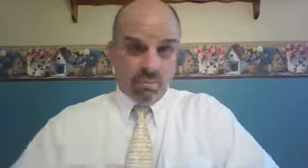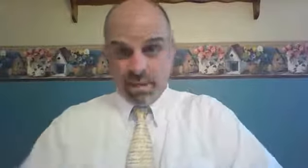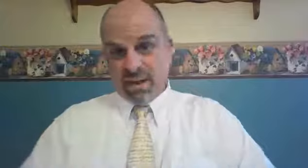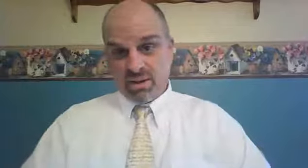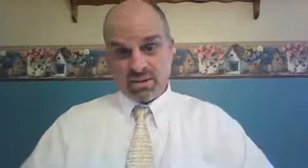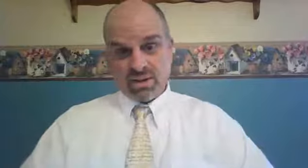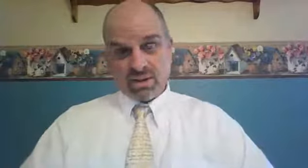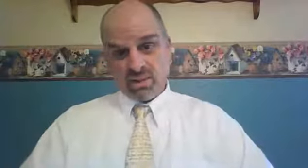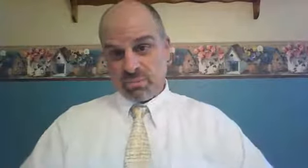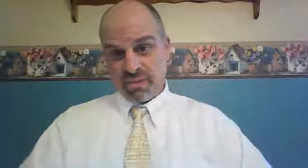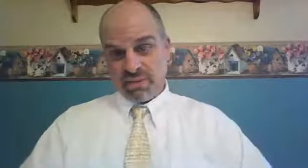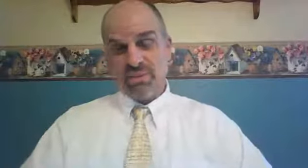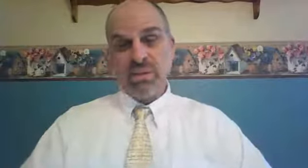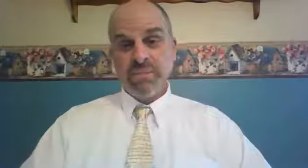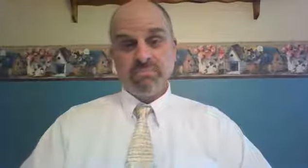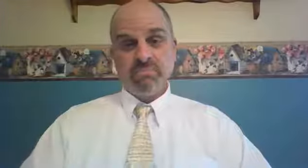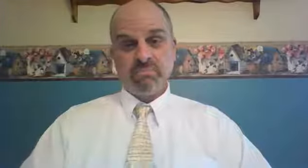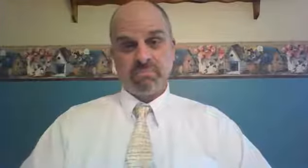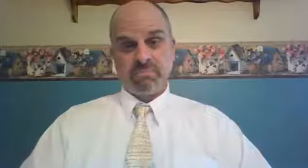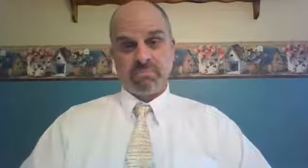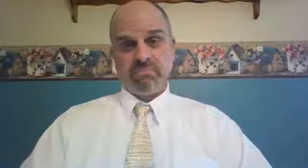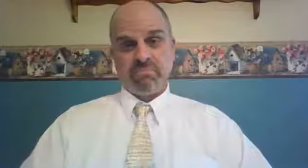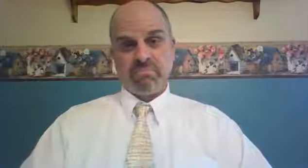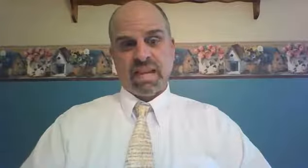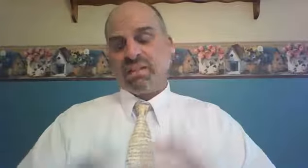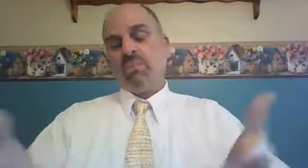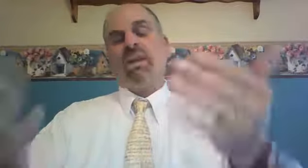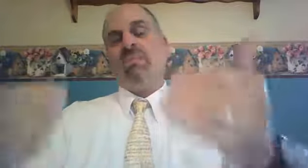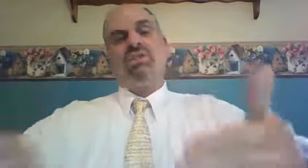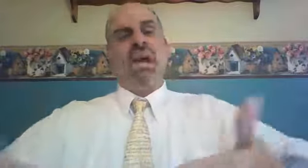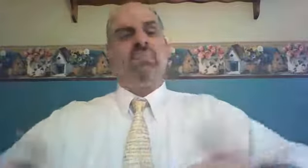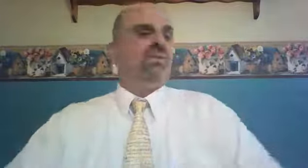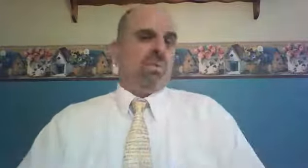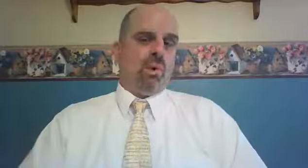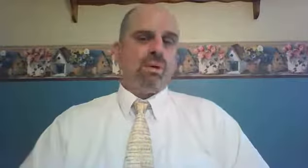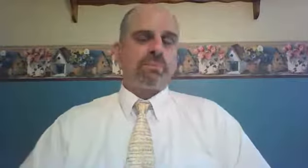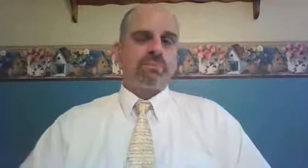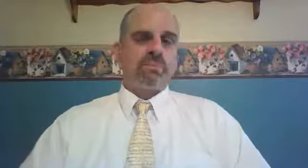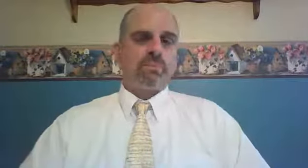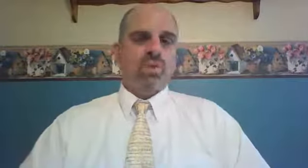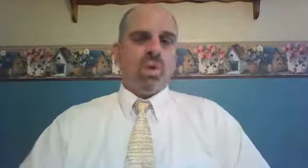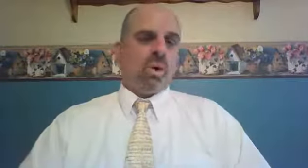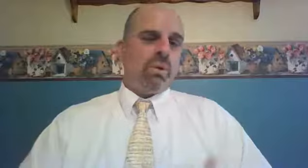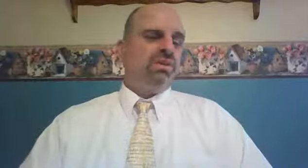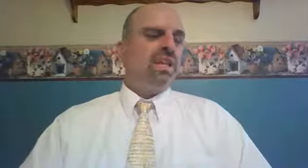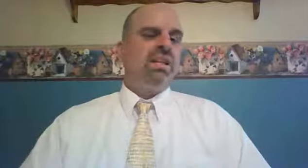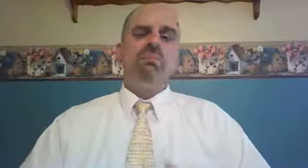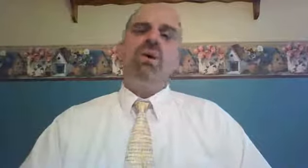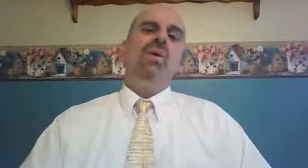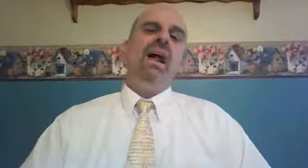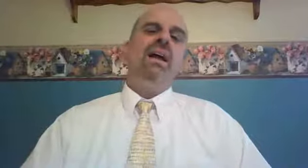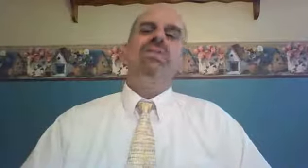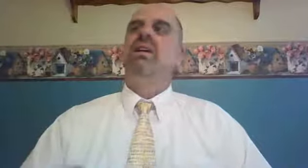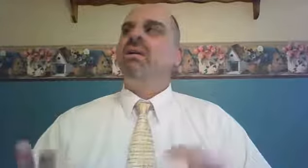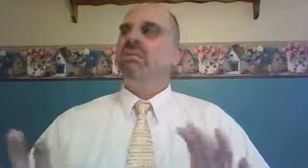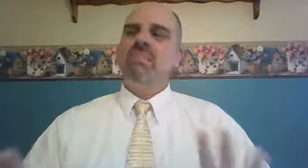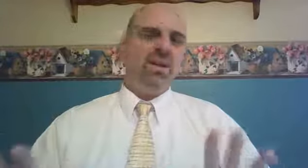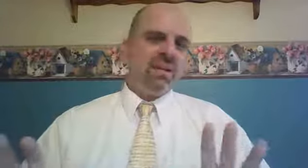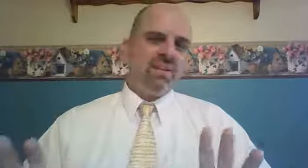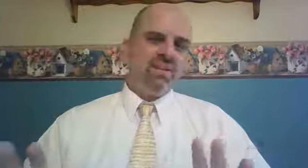matters took place. And then we come to chapter four, where we see that Boaz marries